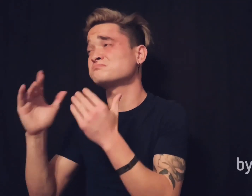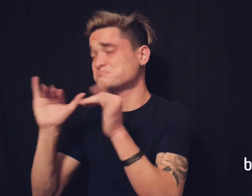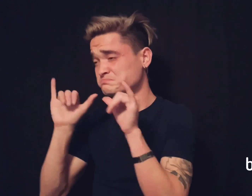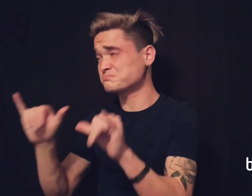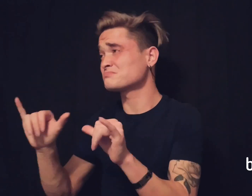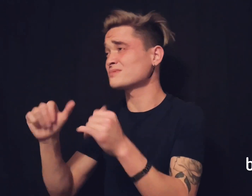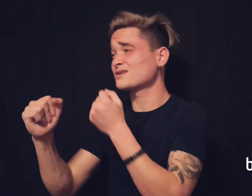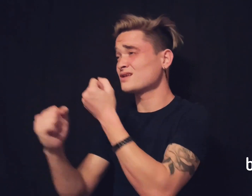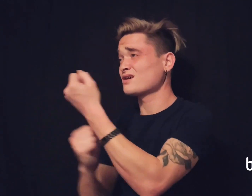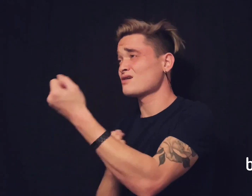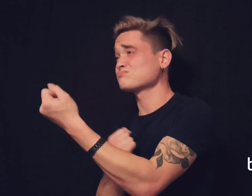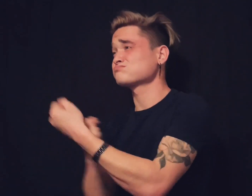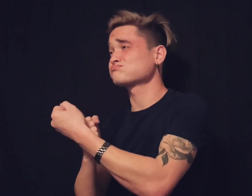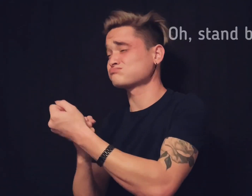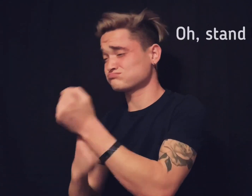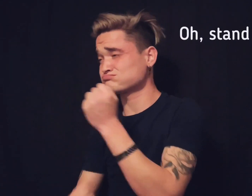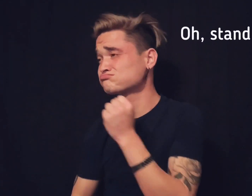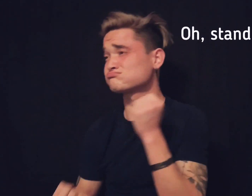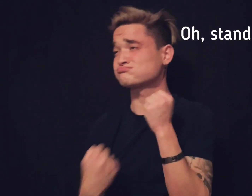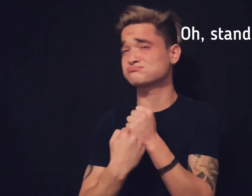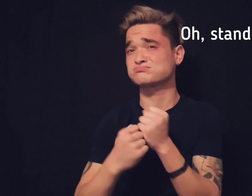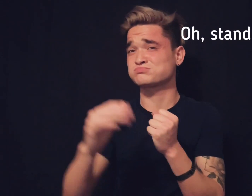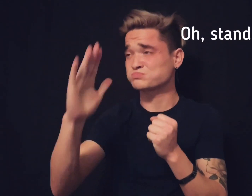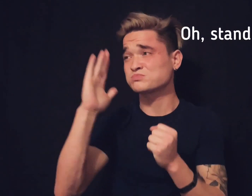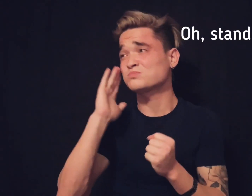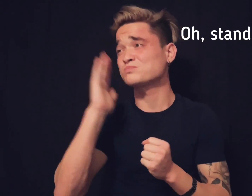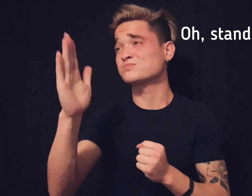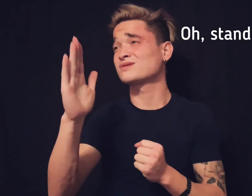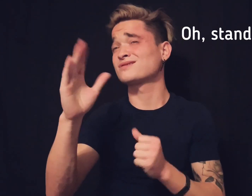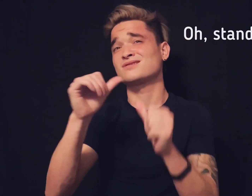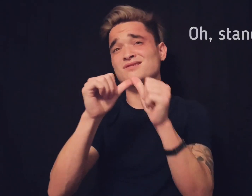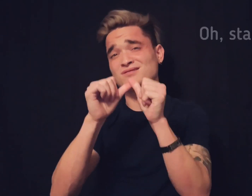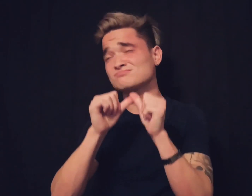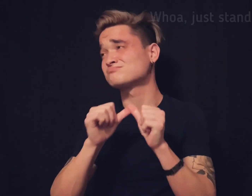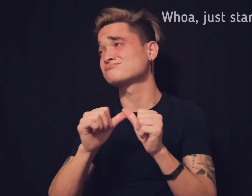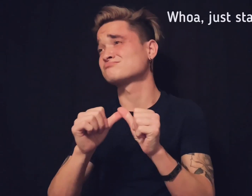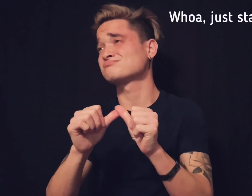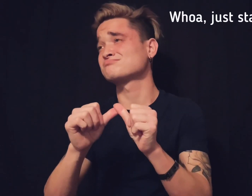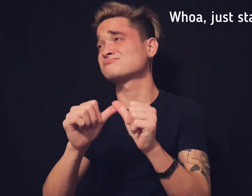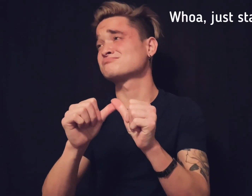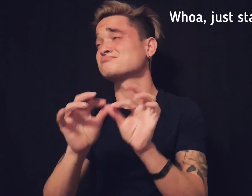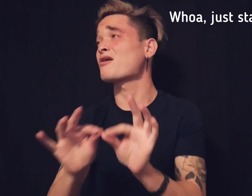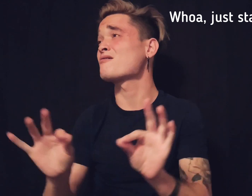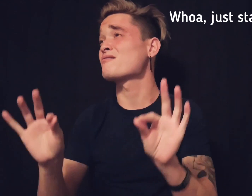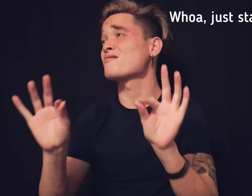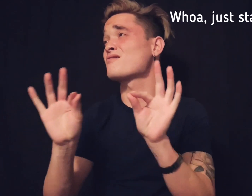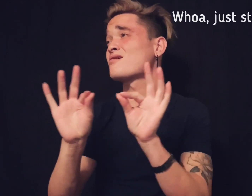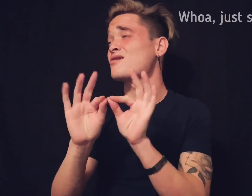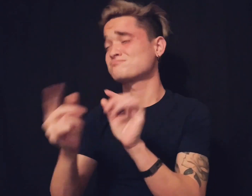stand by me Oh, stand, oh, stand